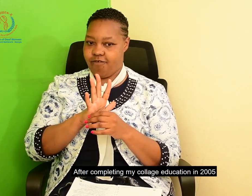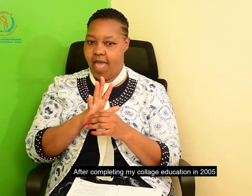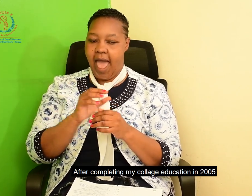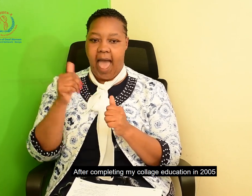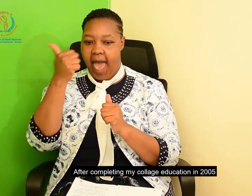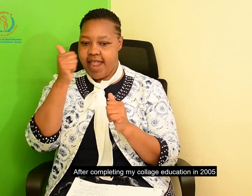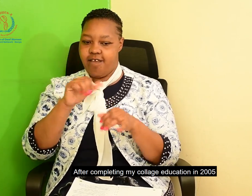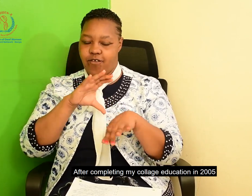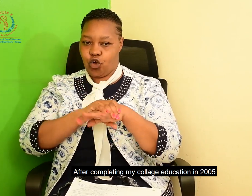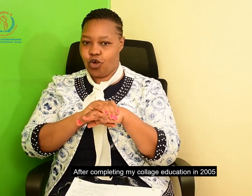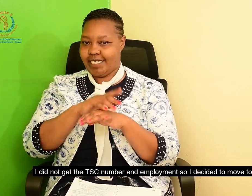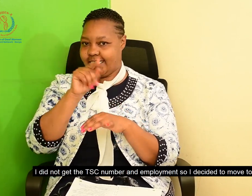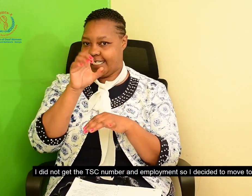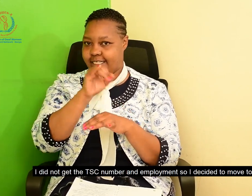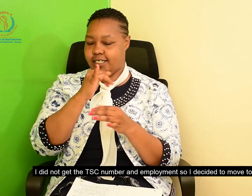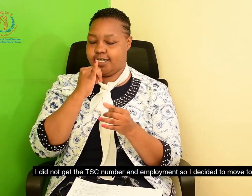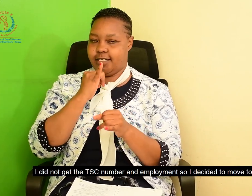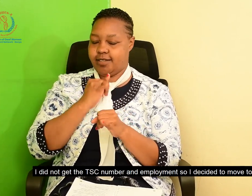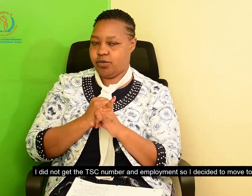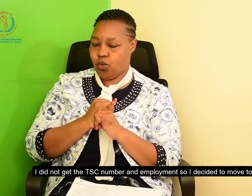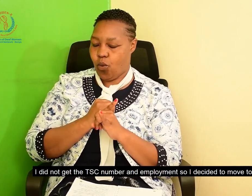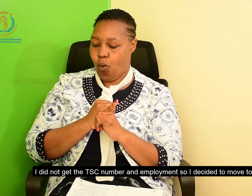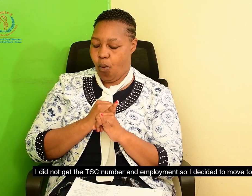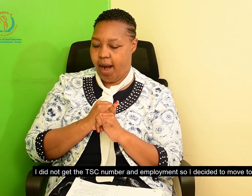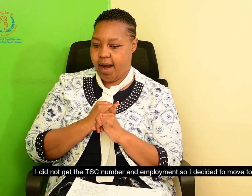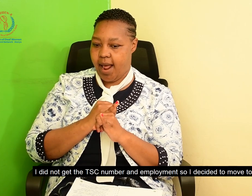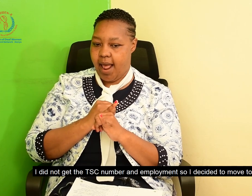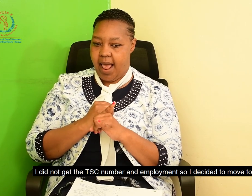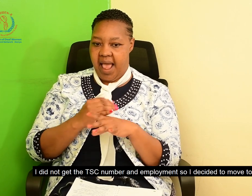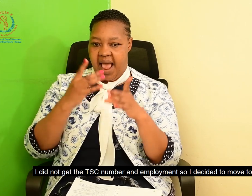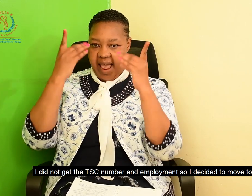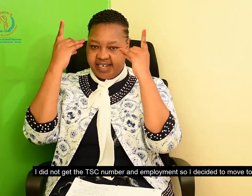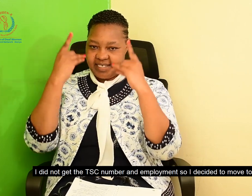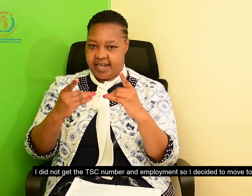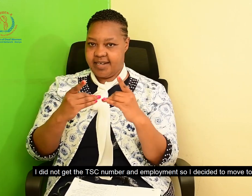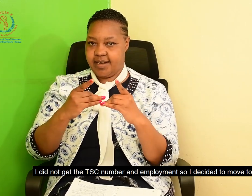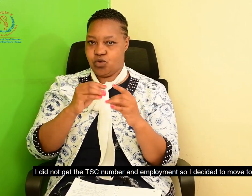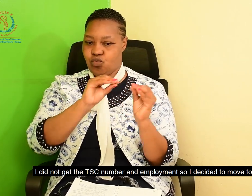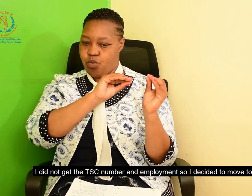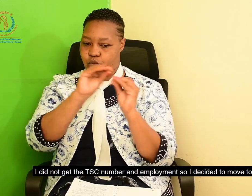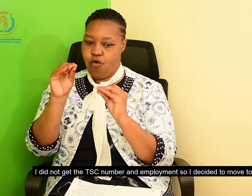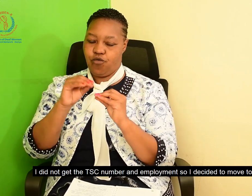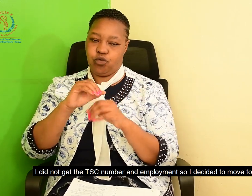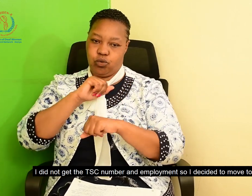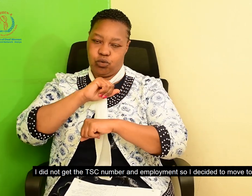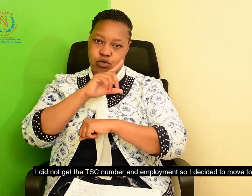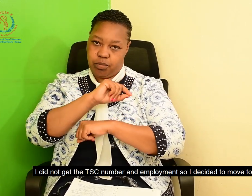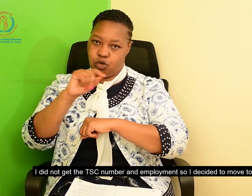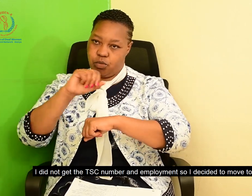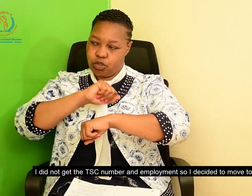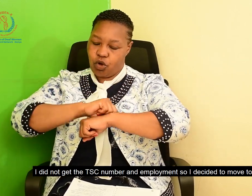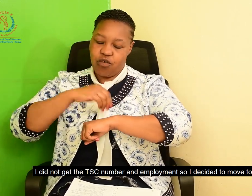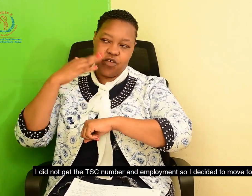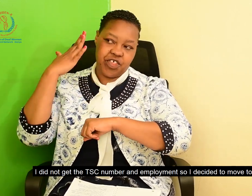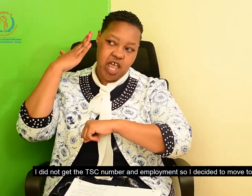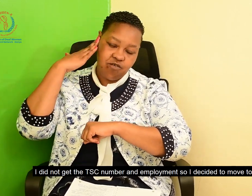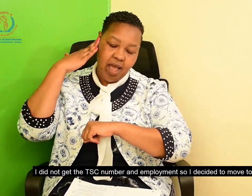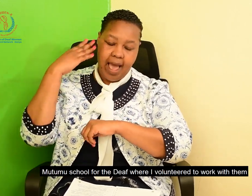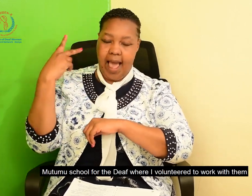2005, I never got the TSE number and TSE employment. So, I decided to move to Mutomo School